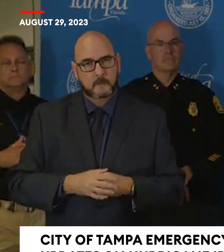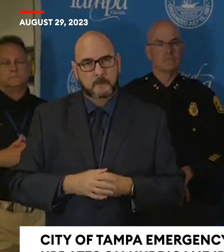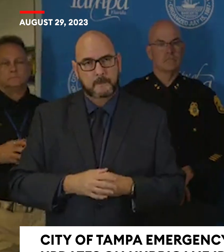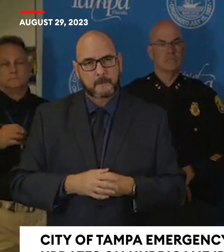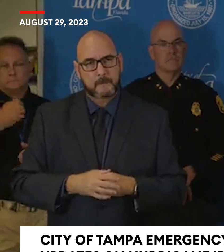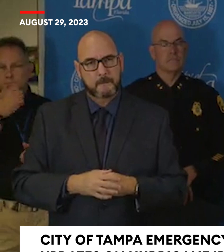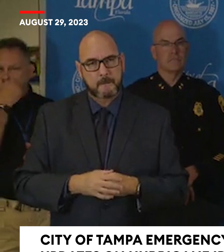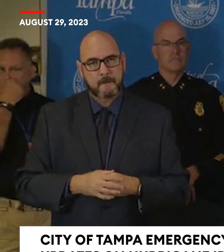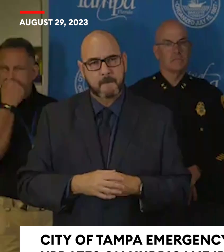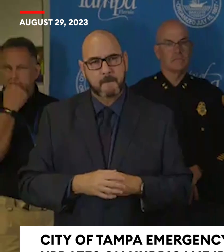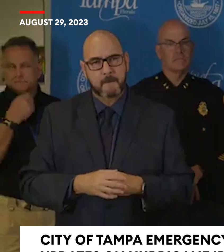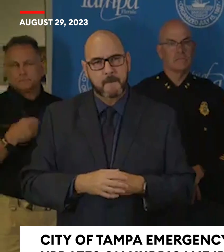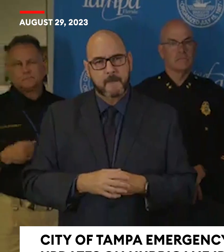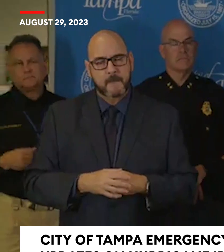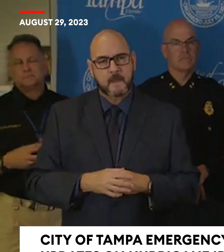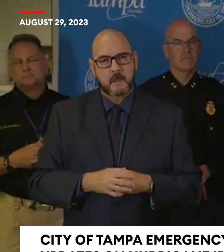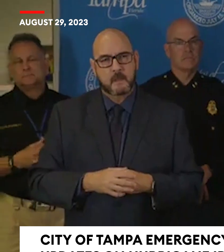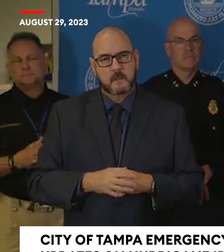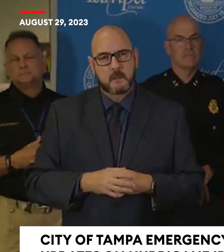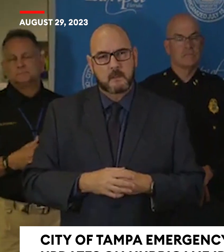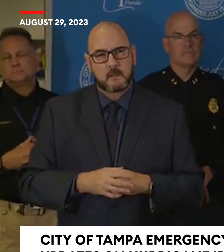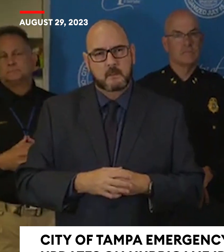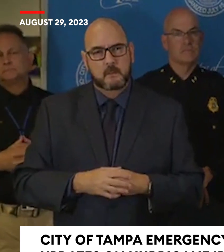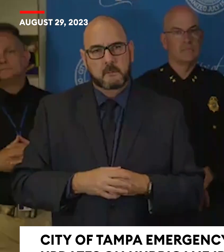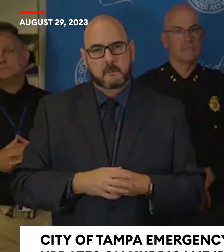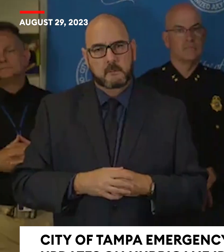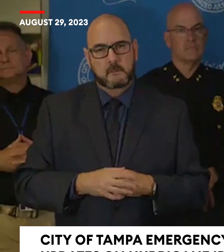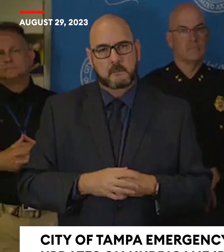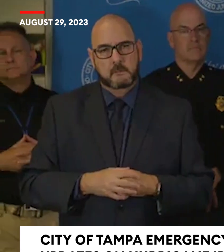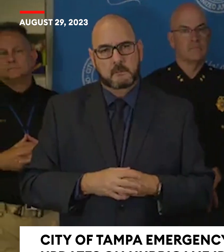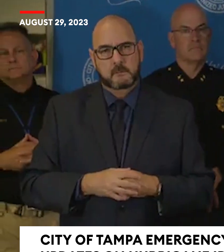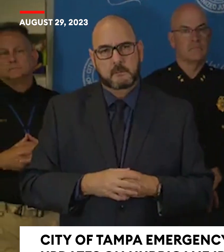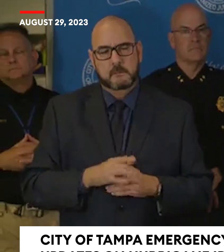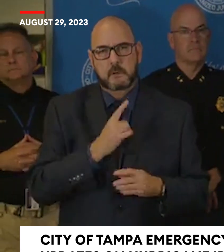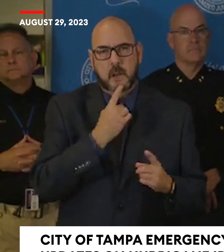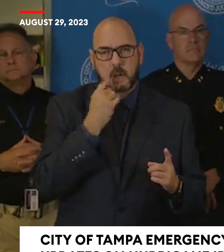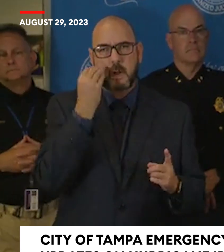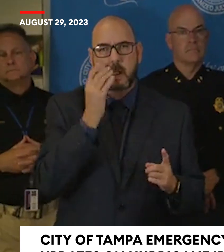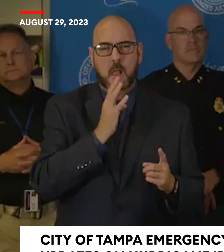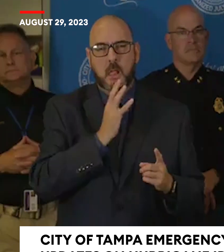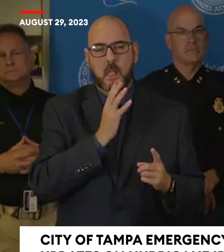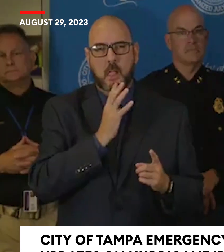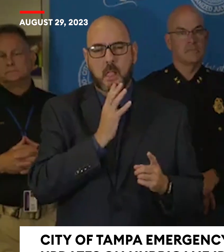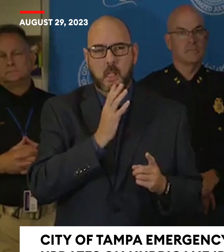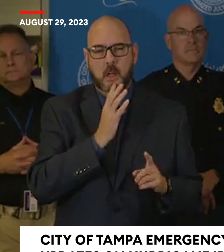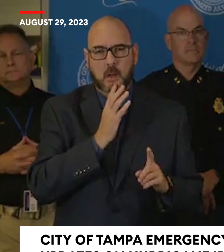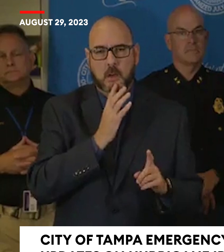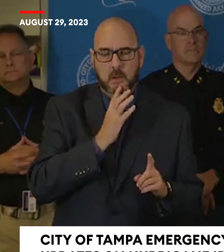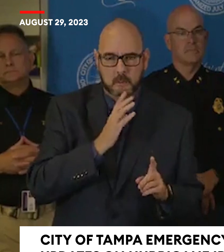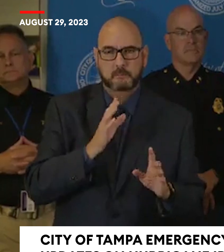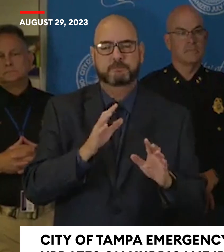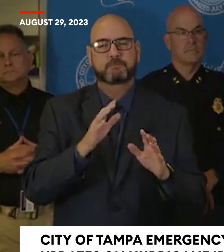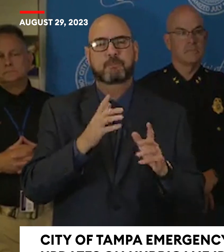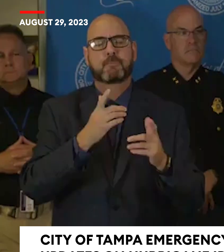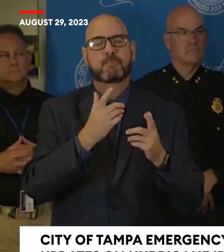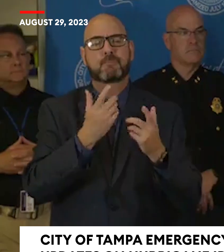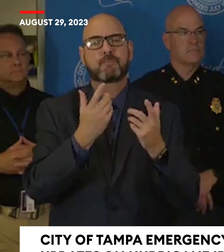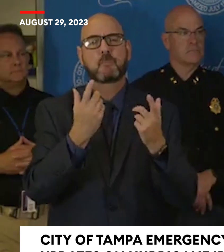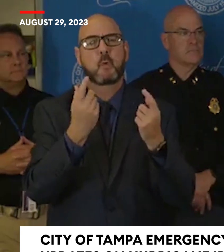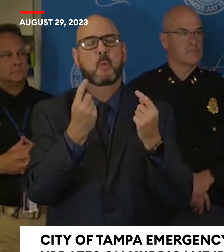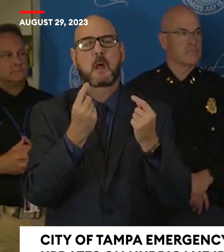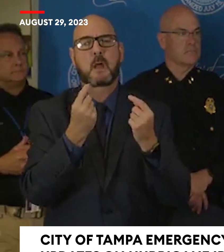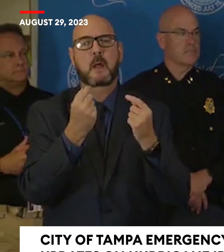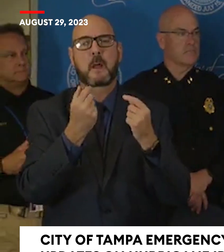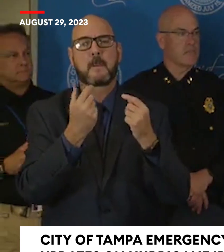first responders, but what is the threshold where they're just not going to come? Yeah, it's still